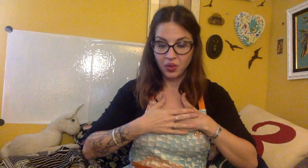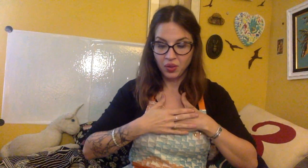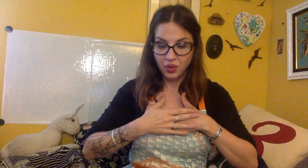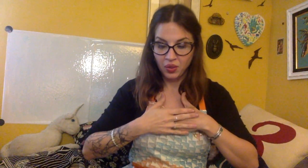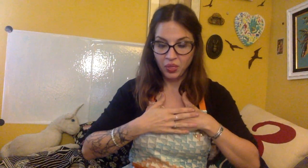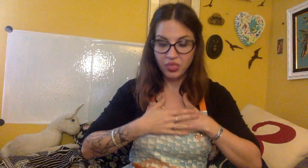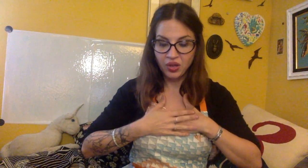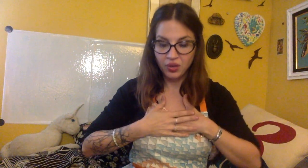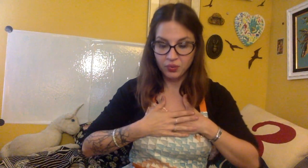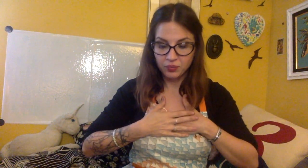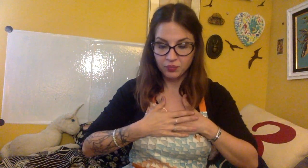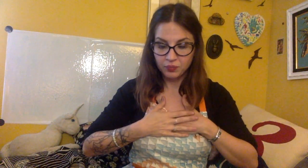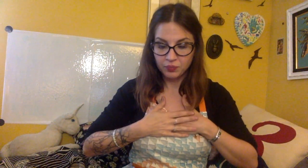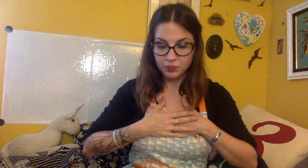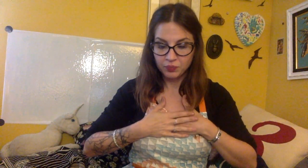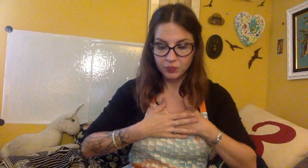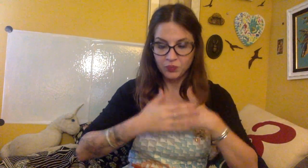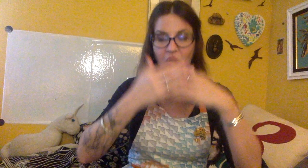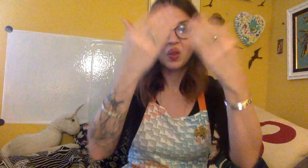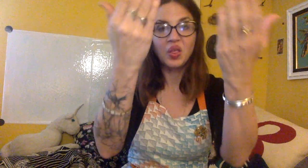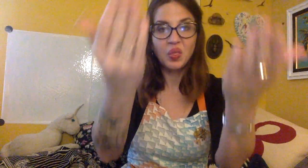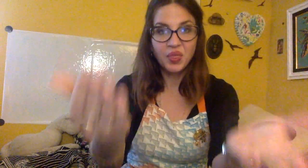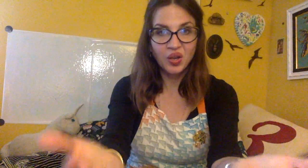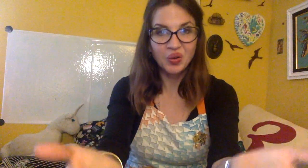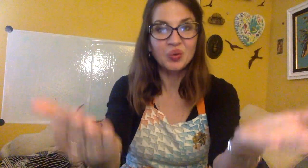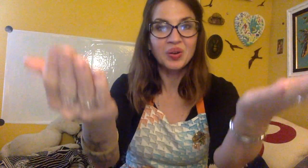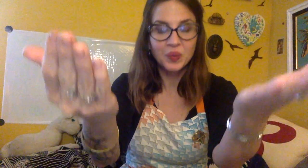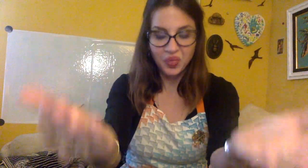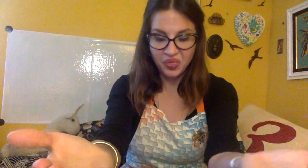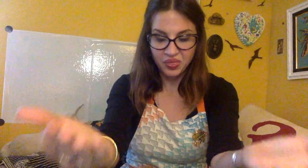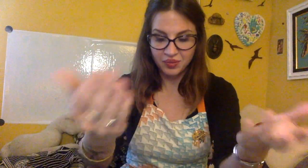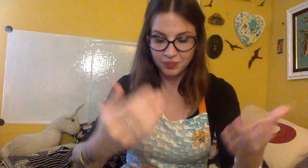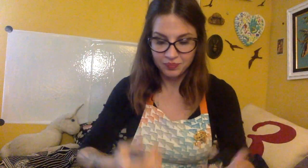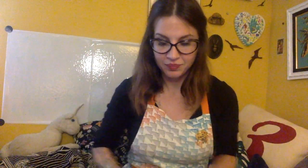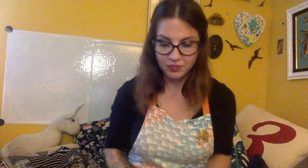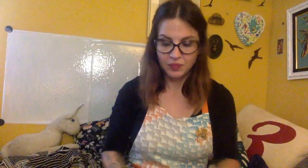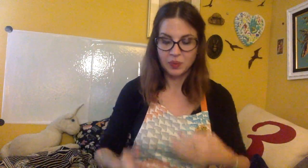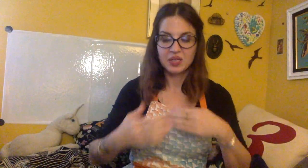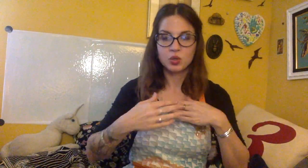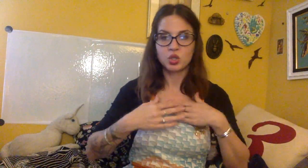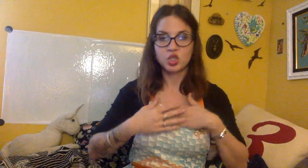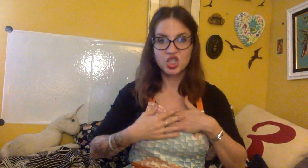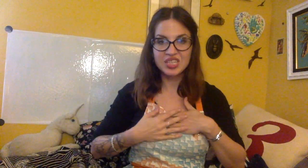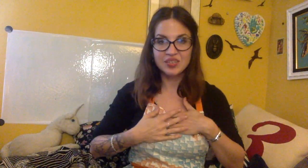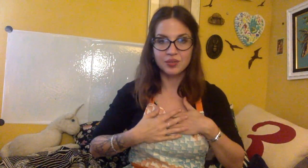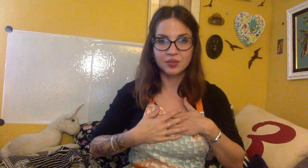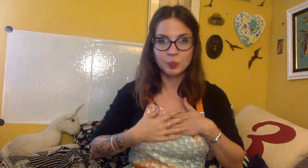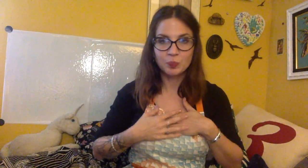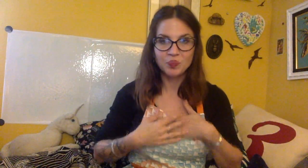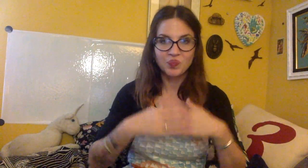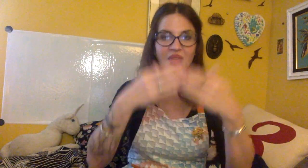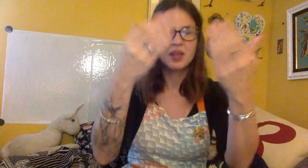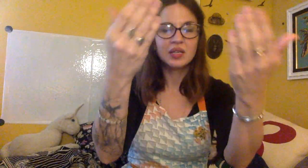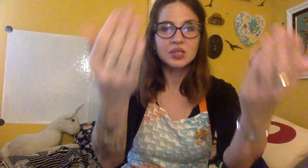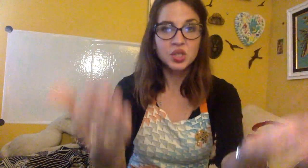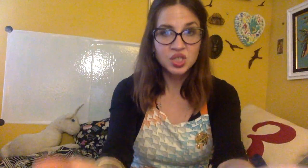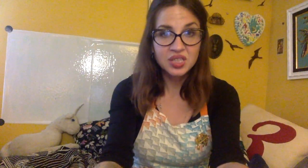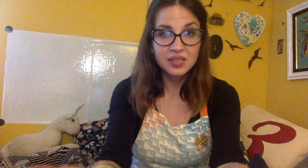Thaw. Thaw. Thaw. Shield. Shield.